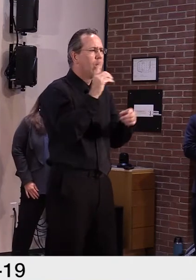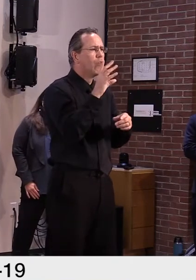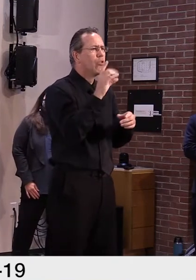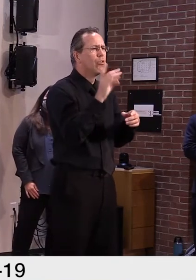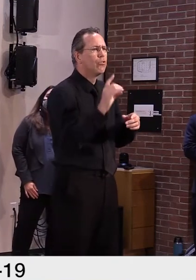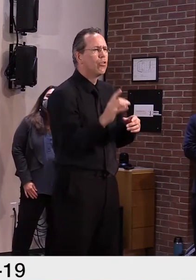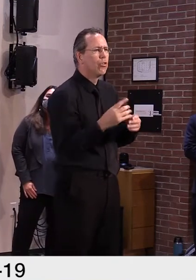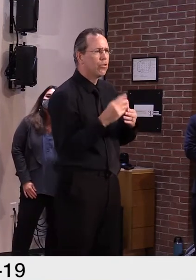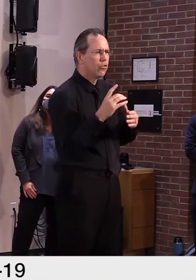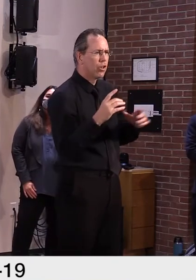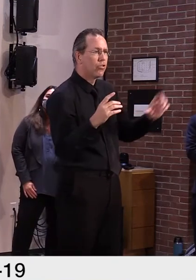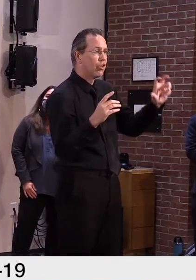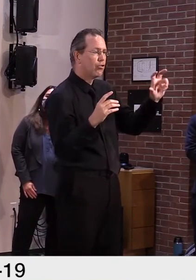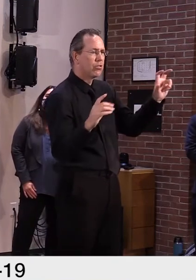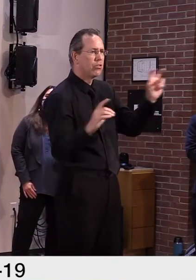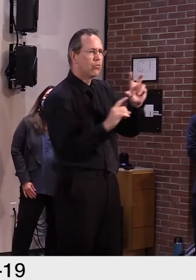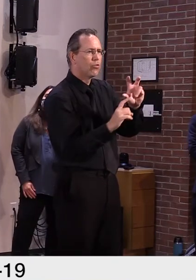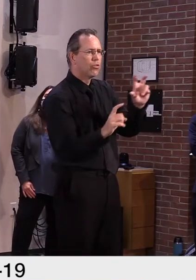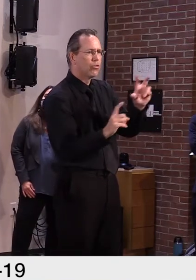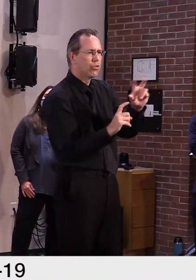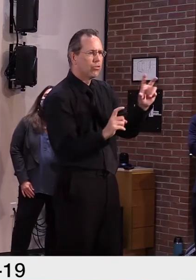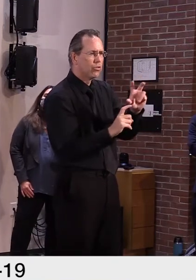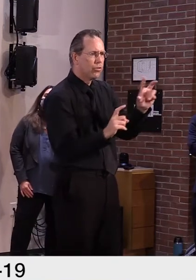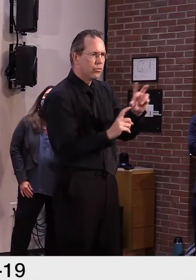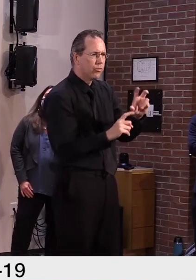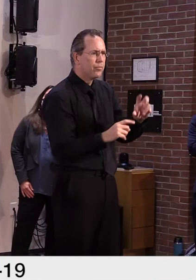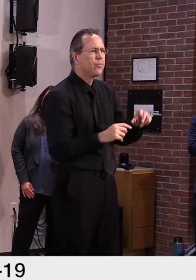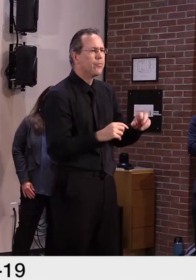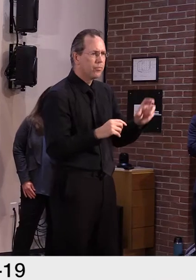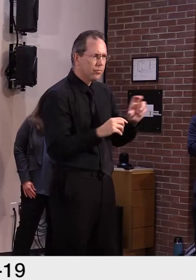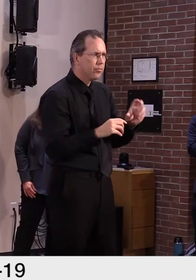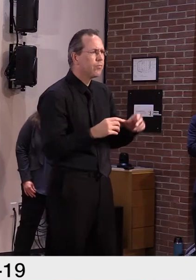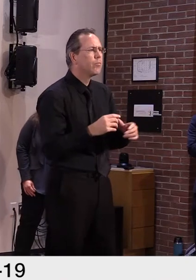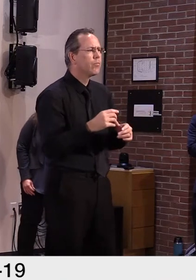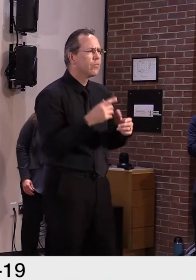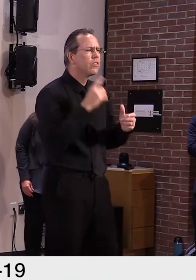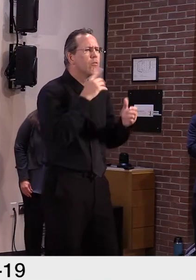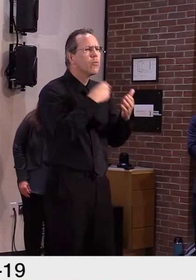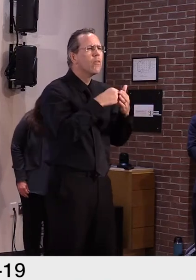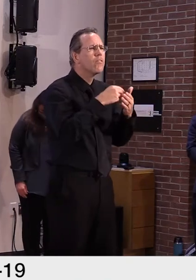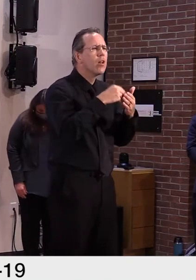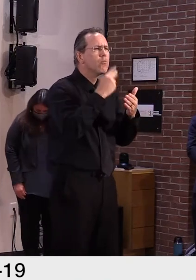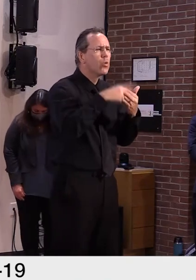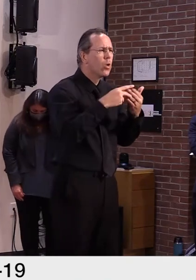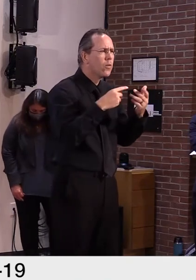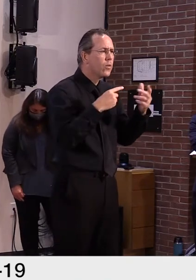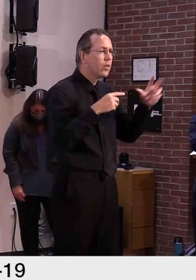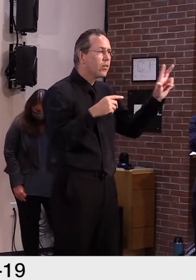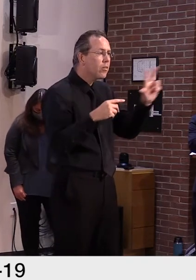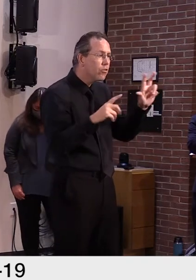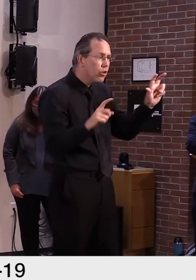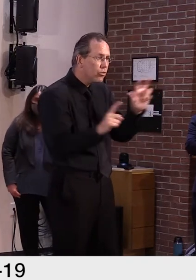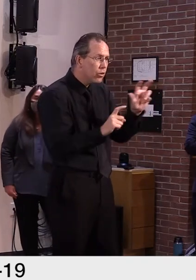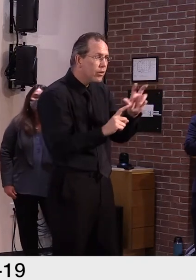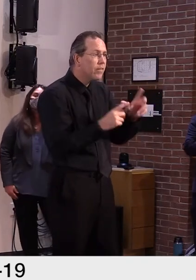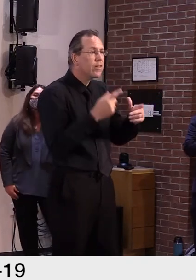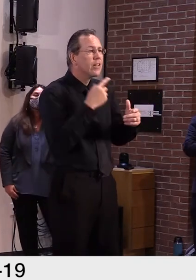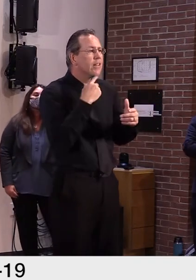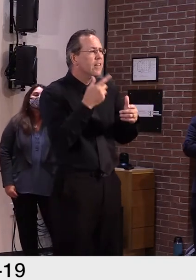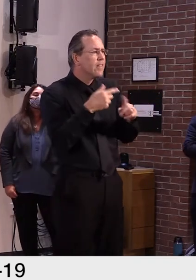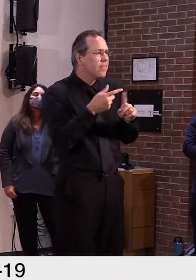program, as long as you were receiving any benefit amount, you were eligible for the $600.